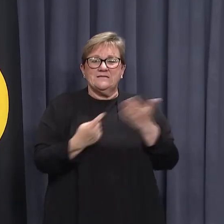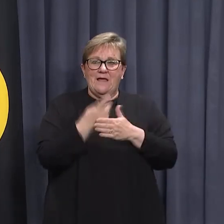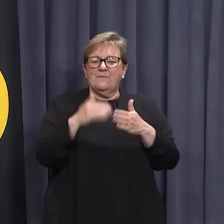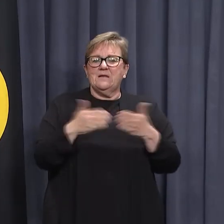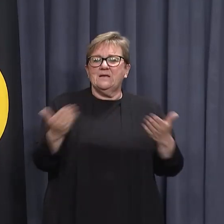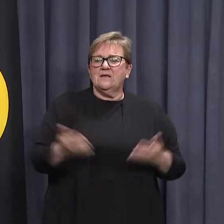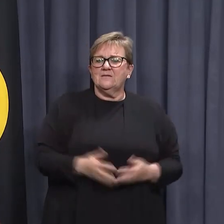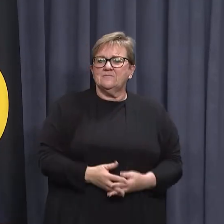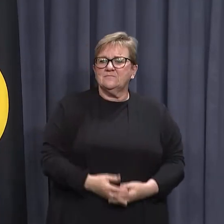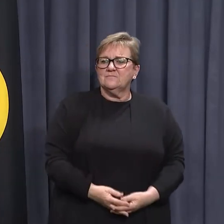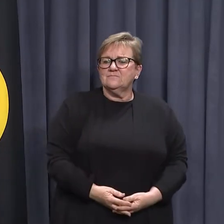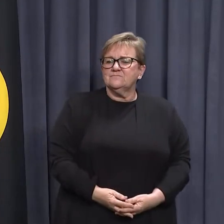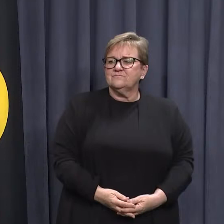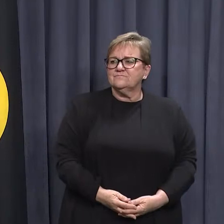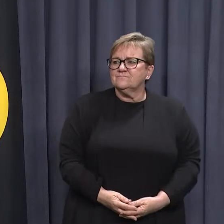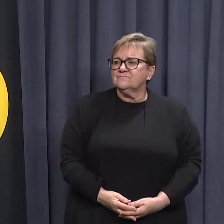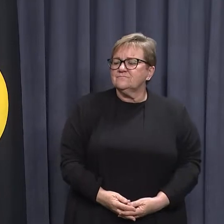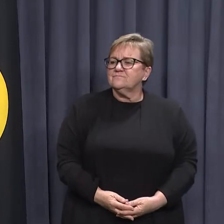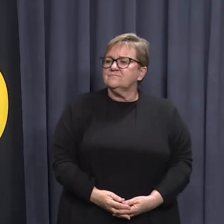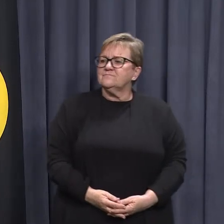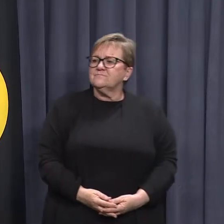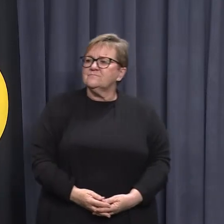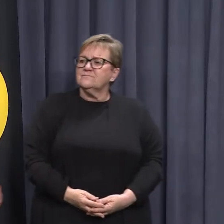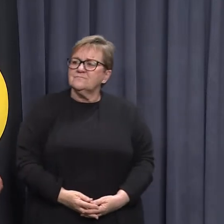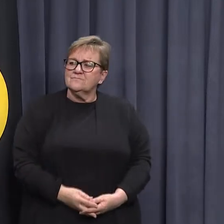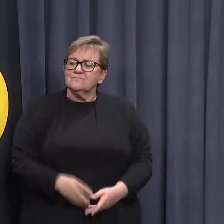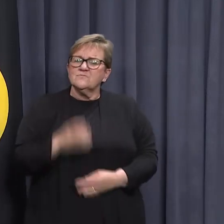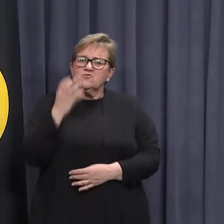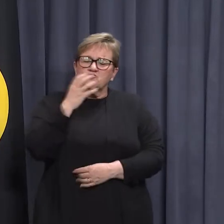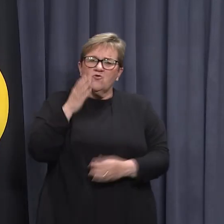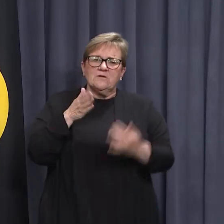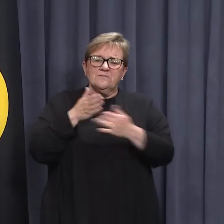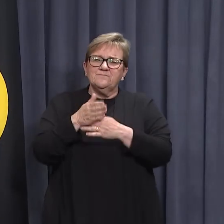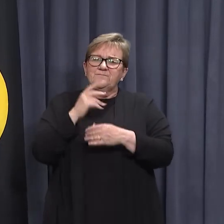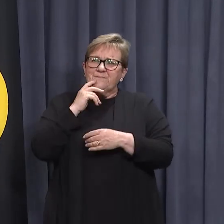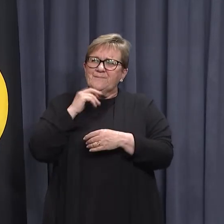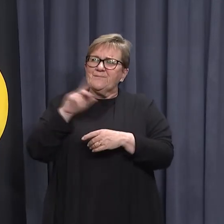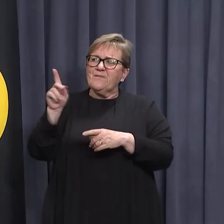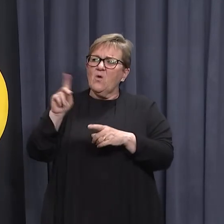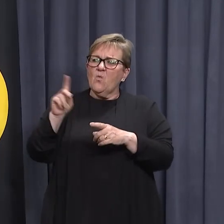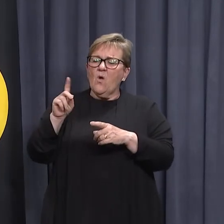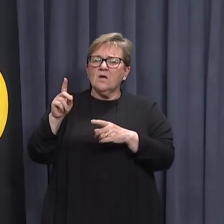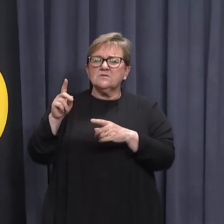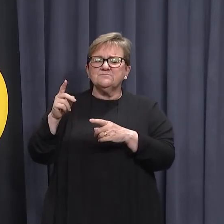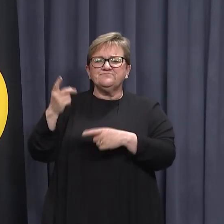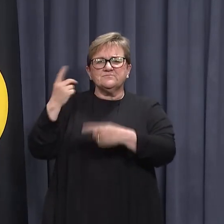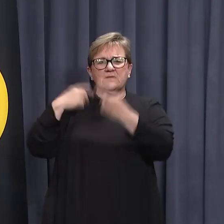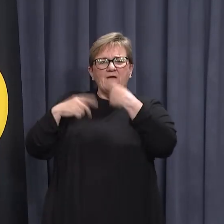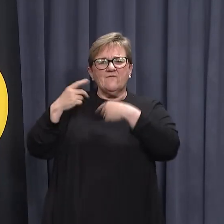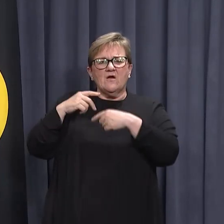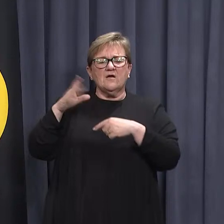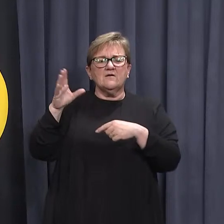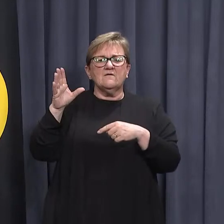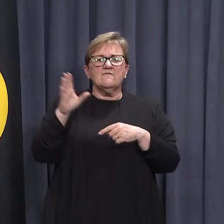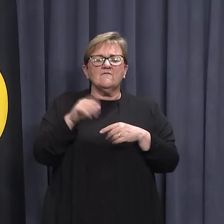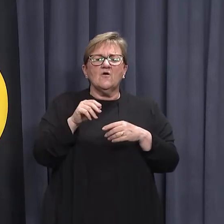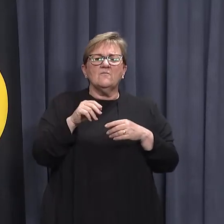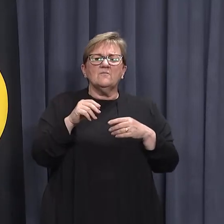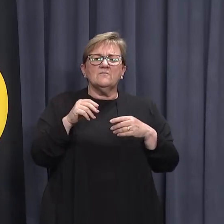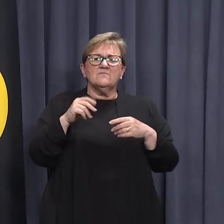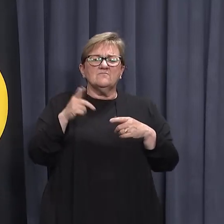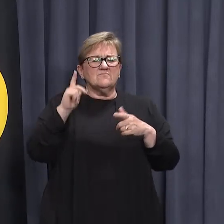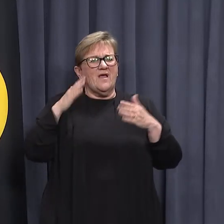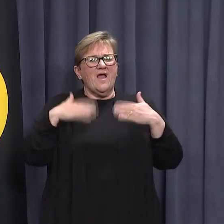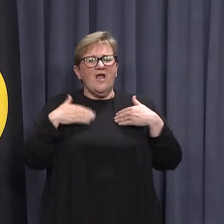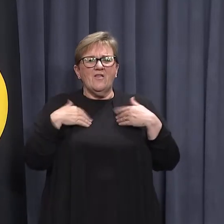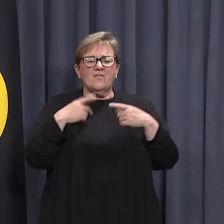as we speak. How many? I was just going to ask, what kind of advice are you getting currently from the CHO and other